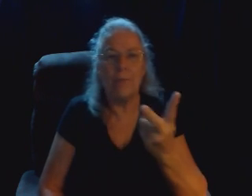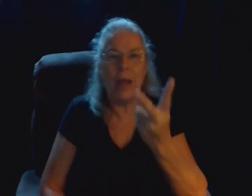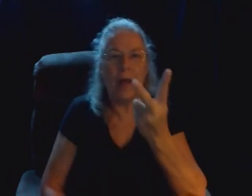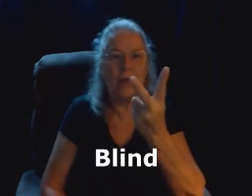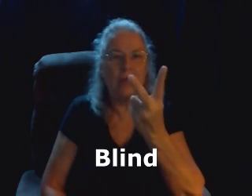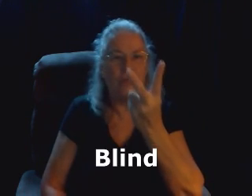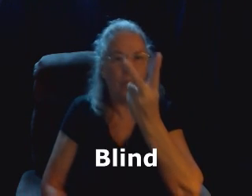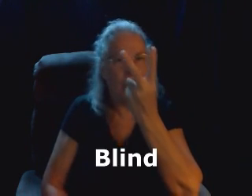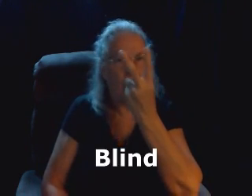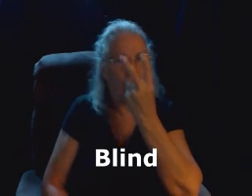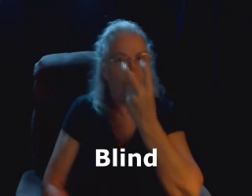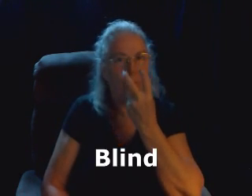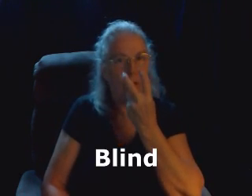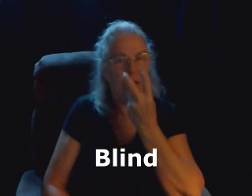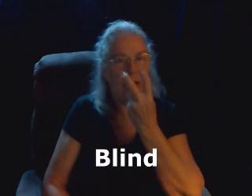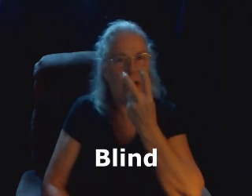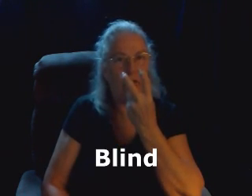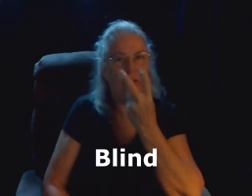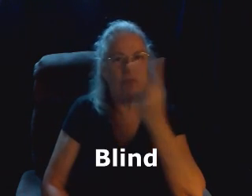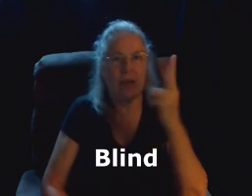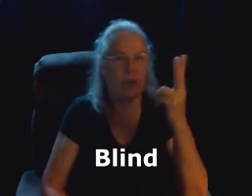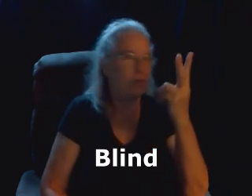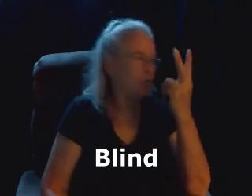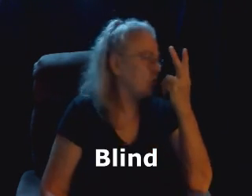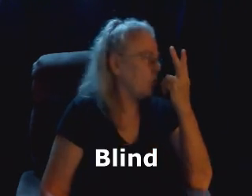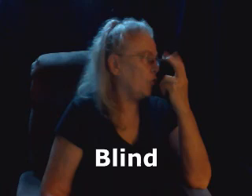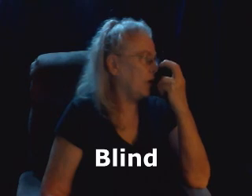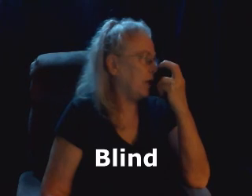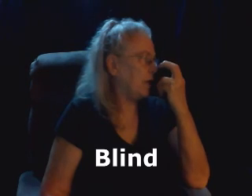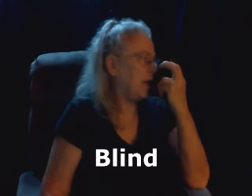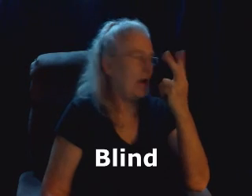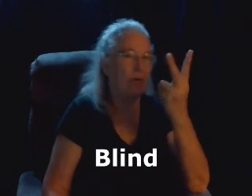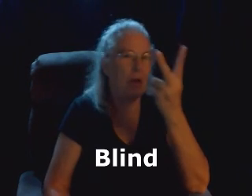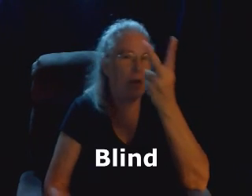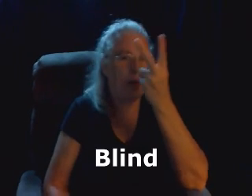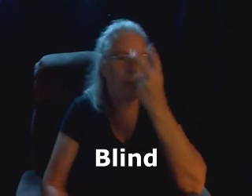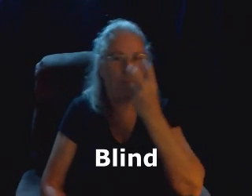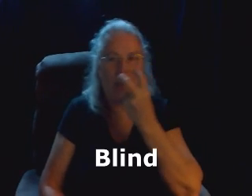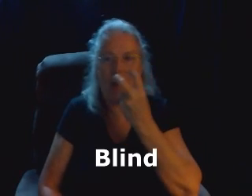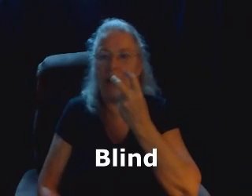Blind. Pull it down, like you're just crooking it down. Blind.